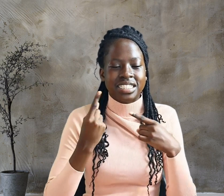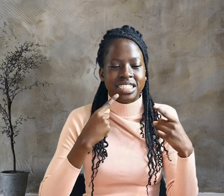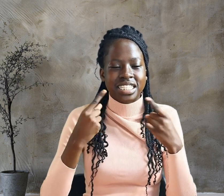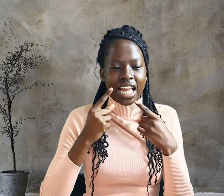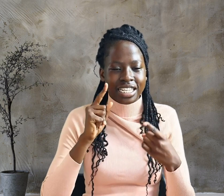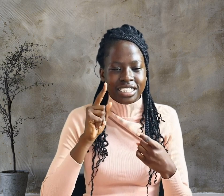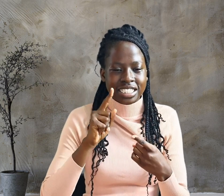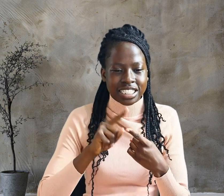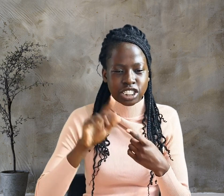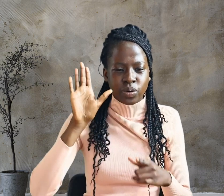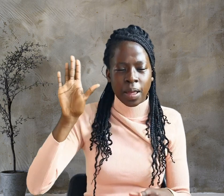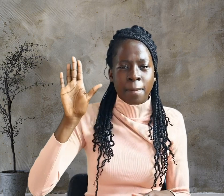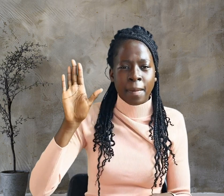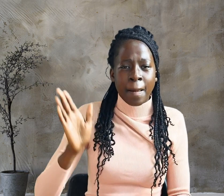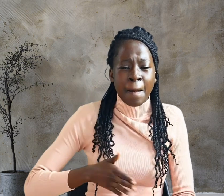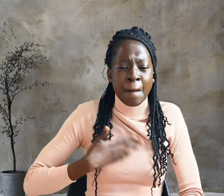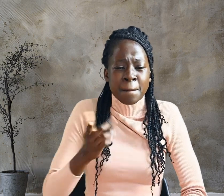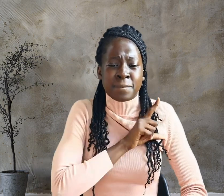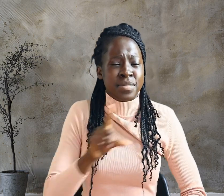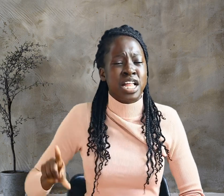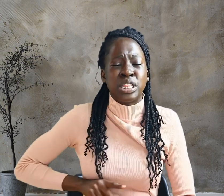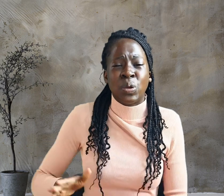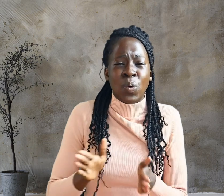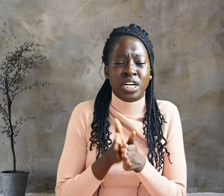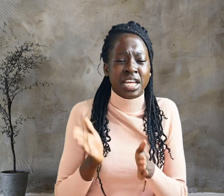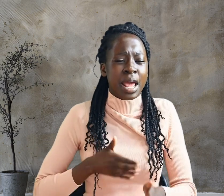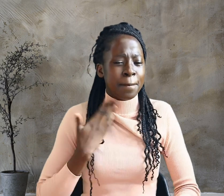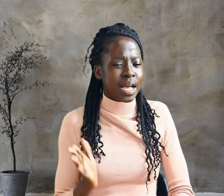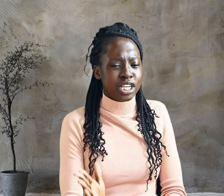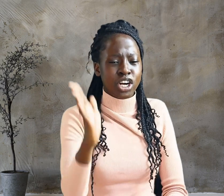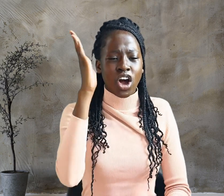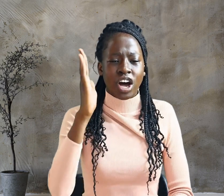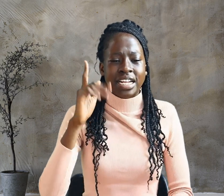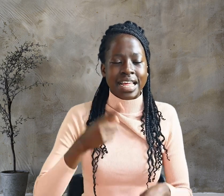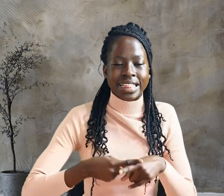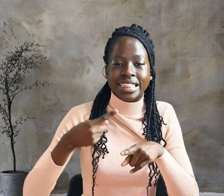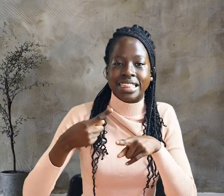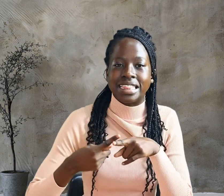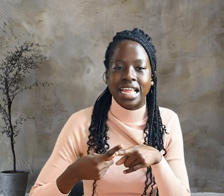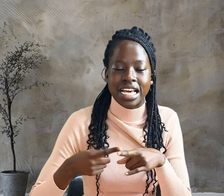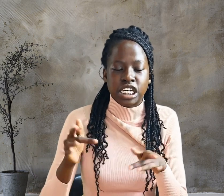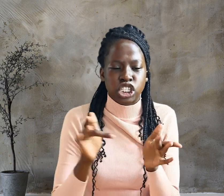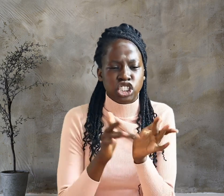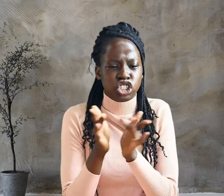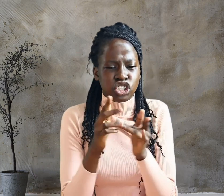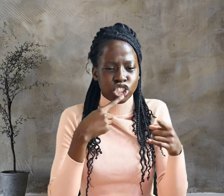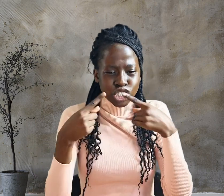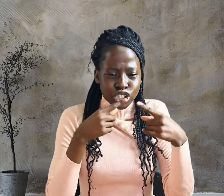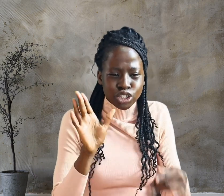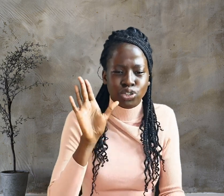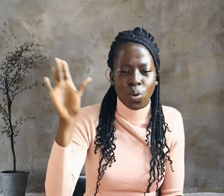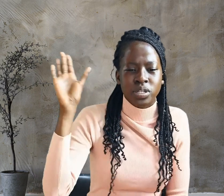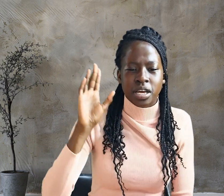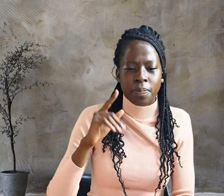Thomas said to him, My Lord and my God. Then Jesus told him,